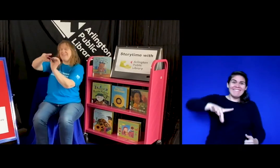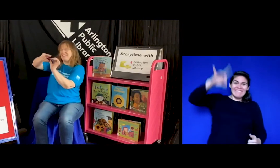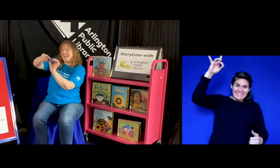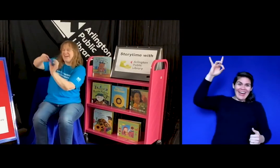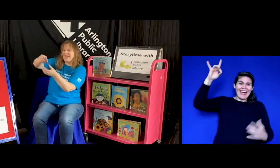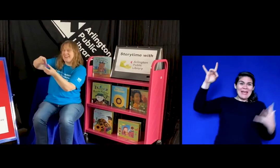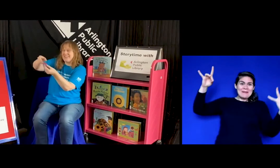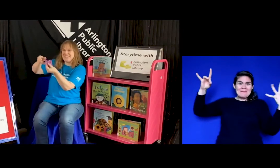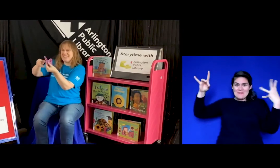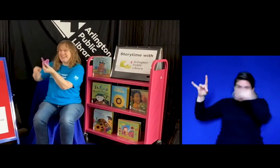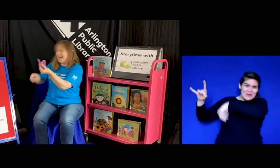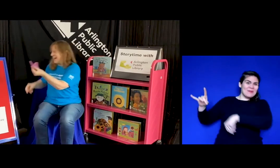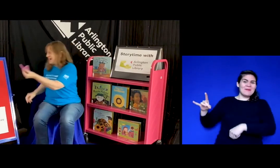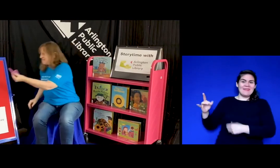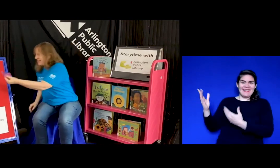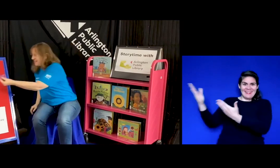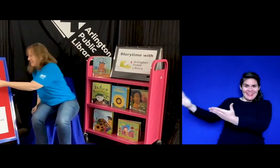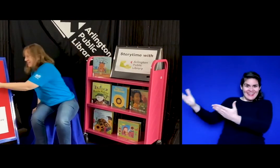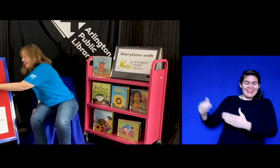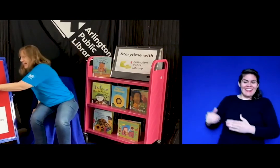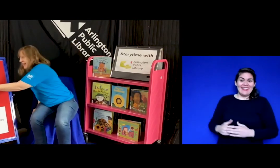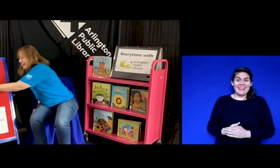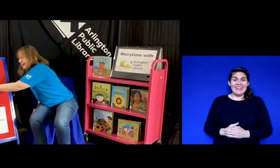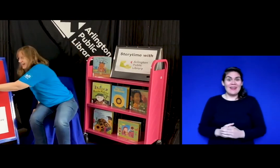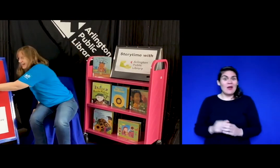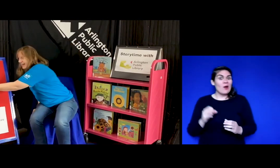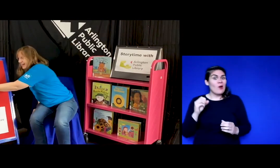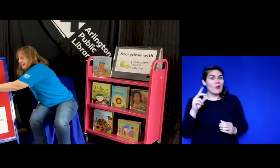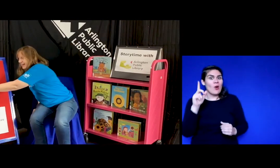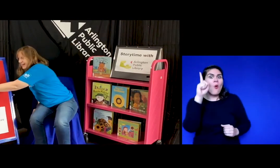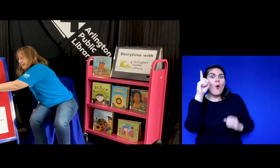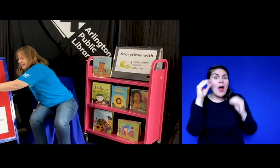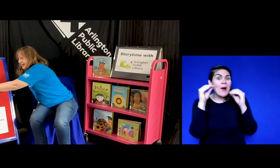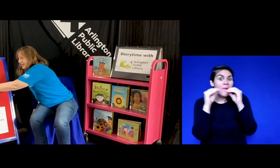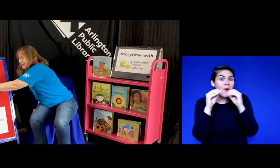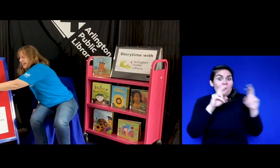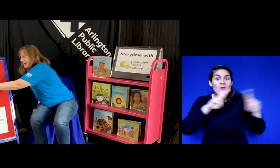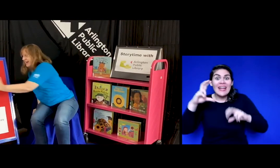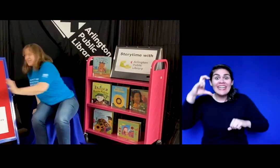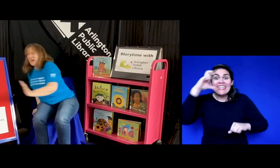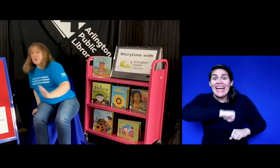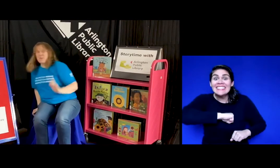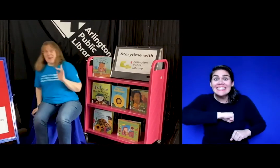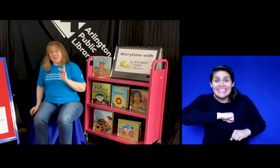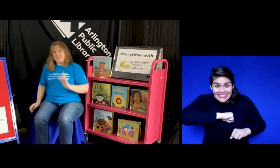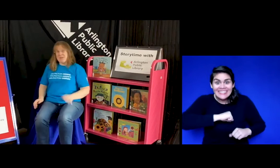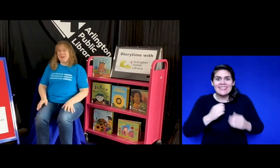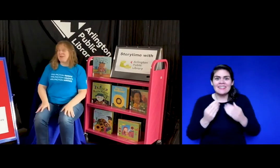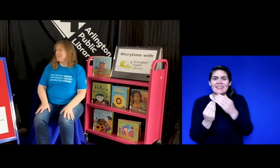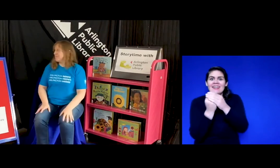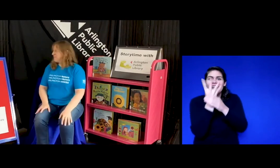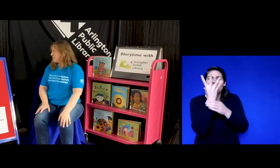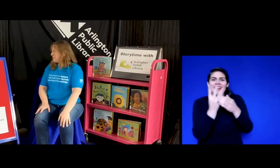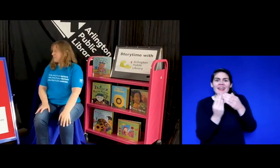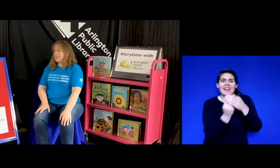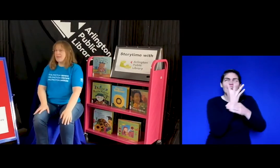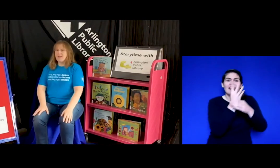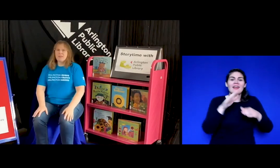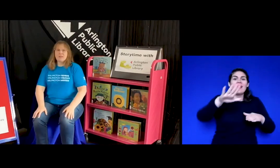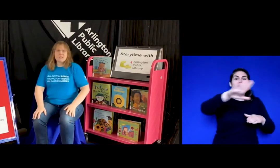found yeah butterfly all right and i've got one more little there's